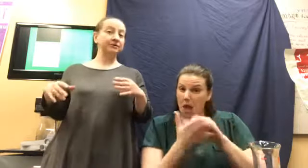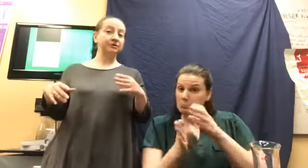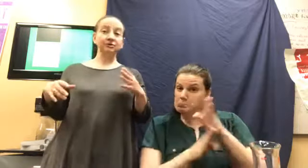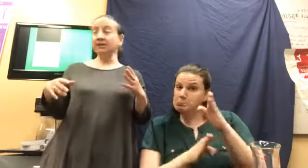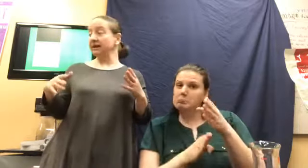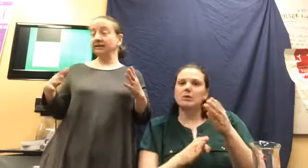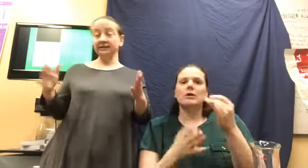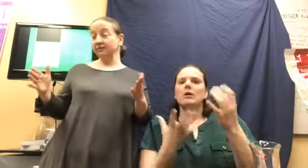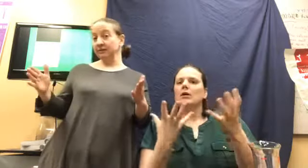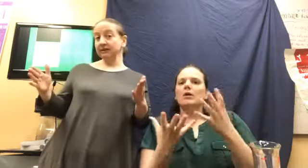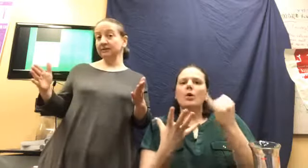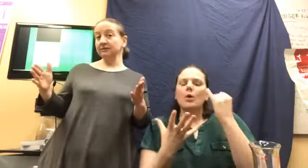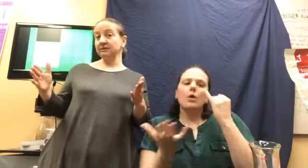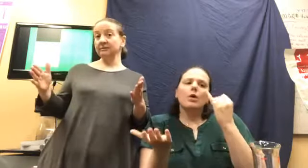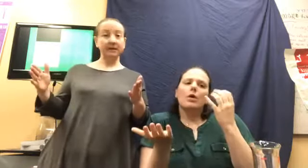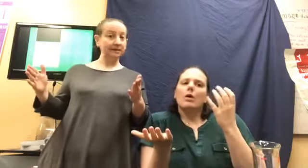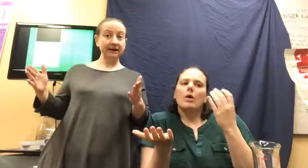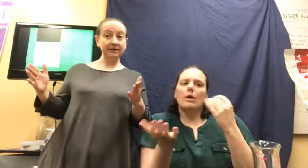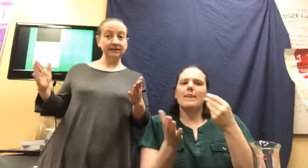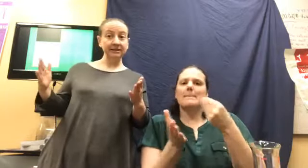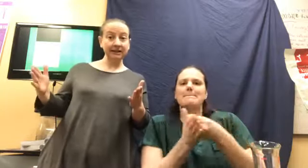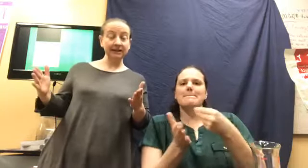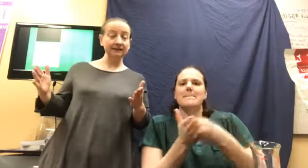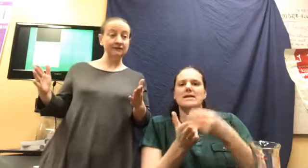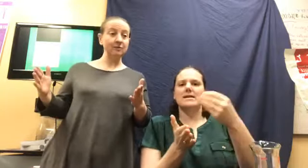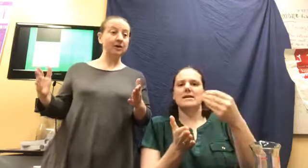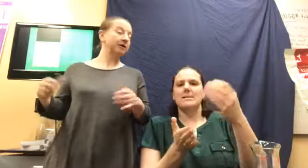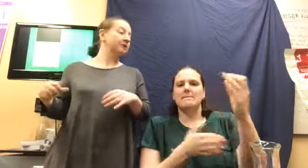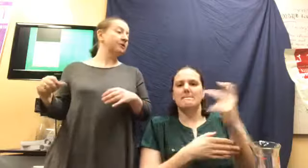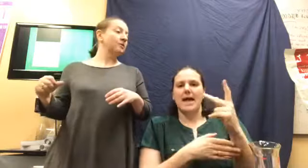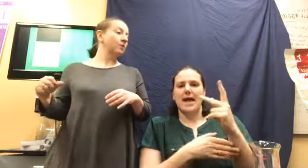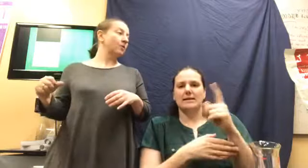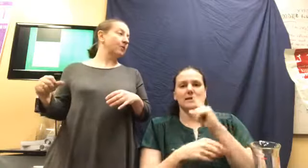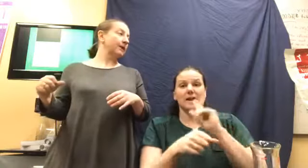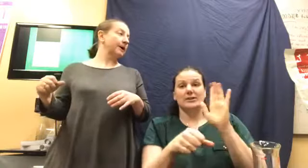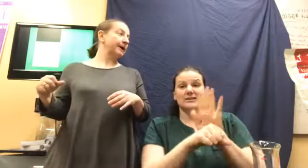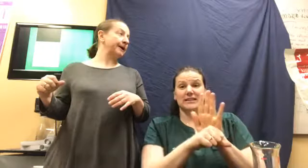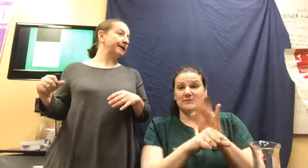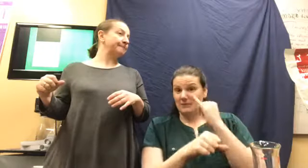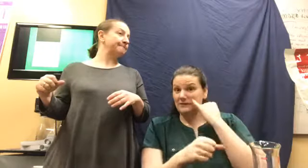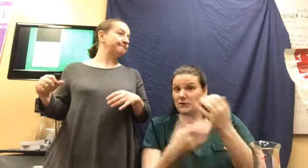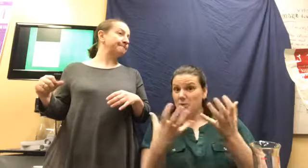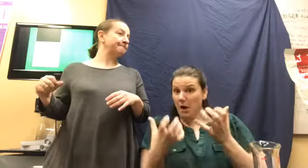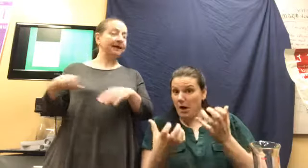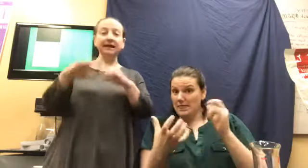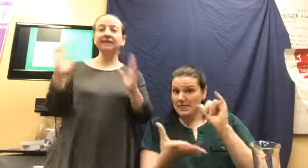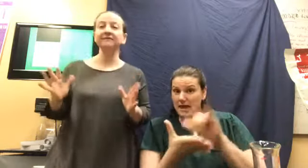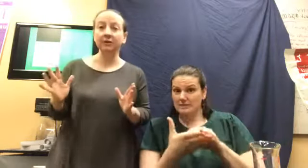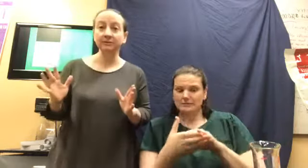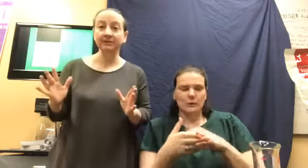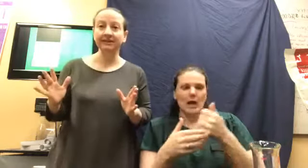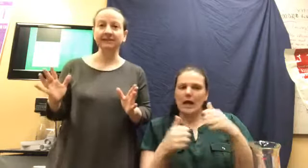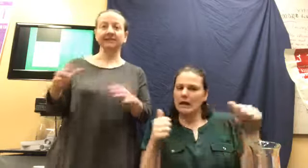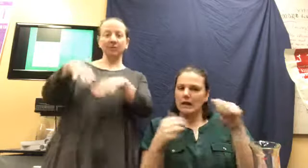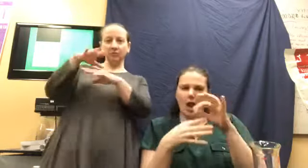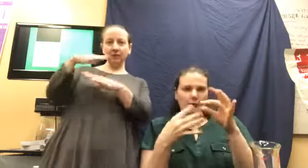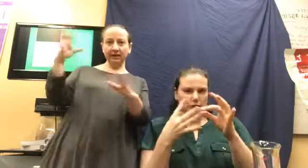at least join the money back guarantee if you want or any of those things. So we'll get